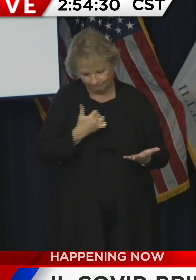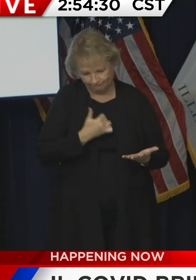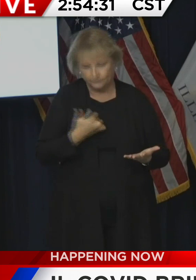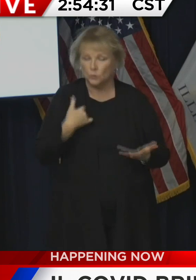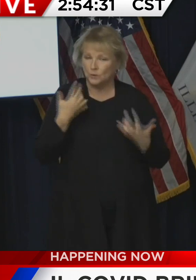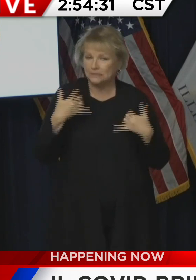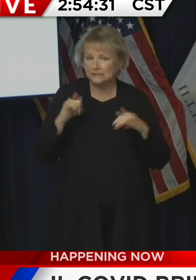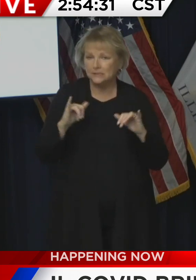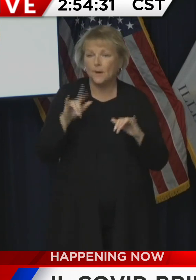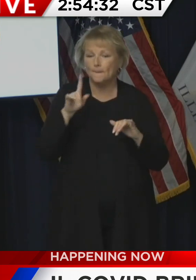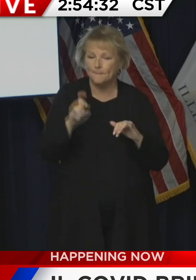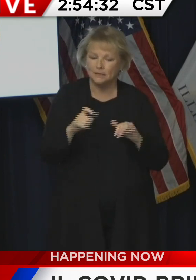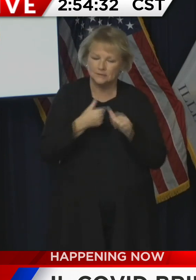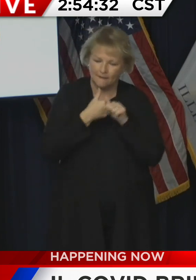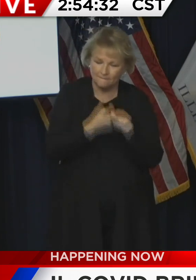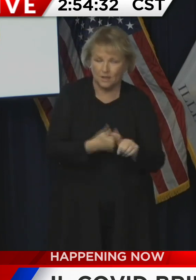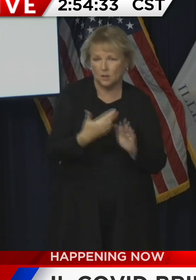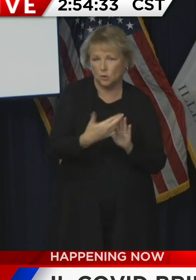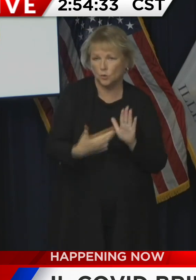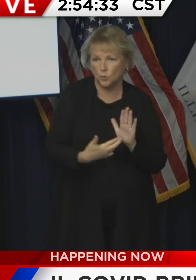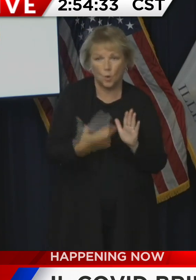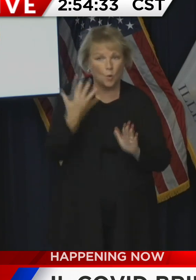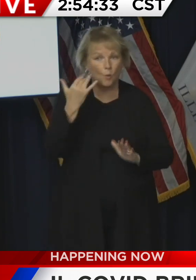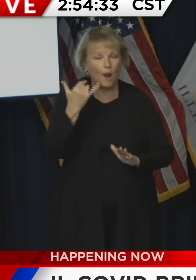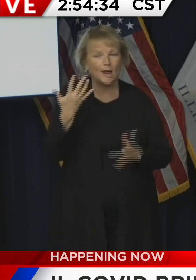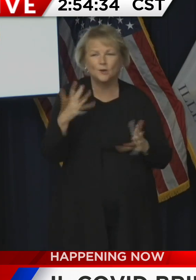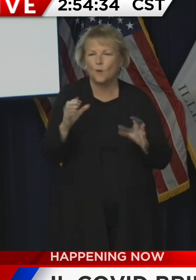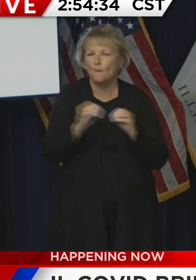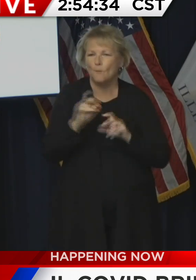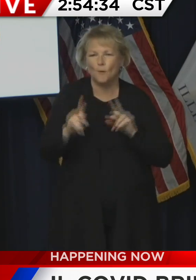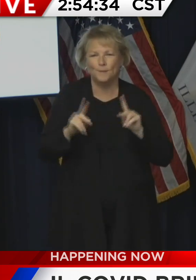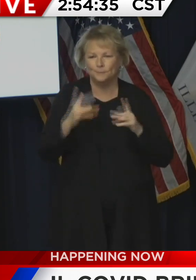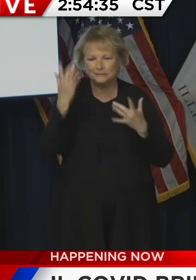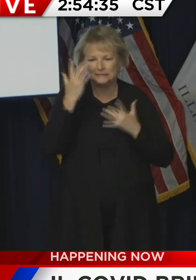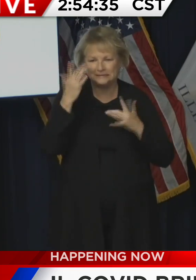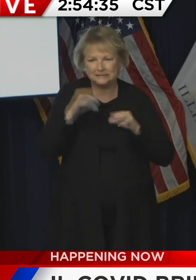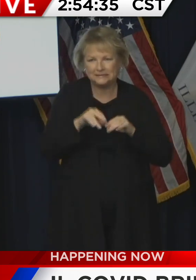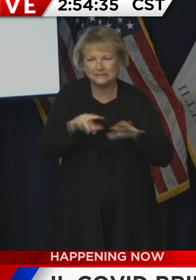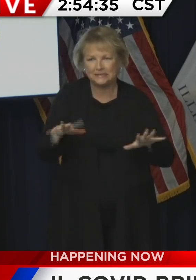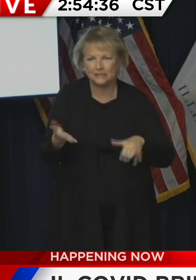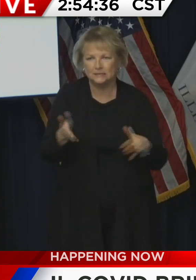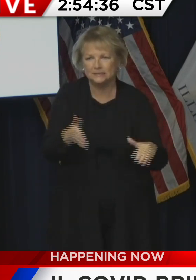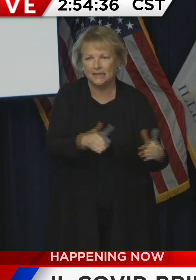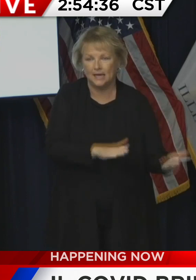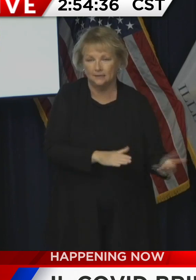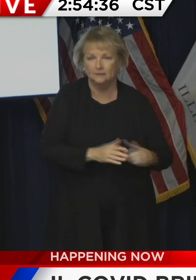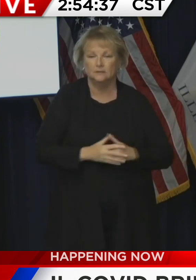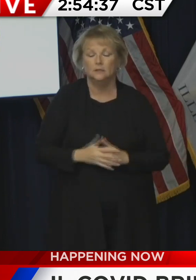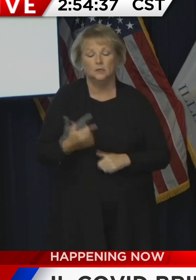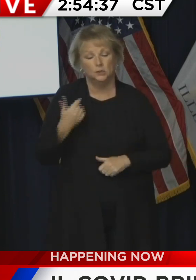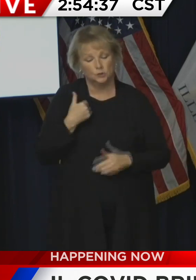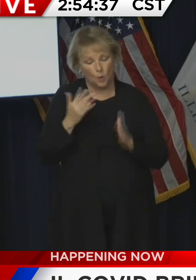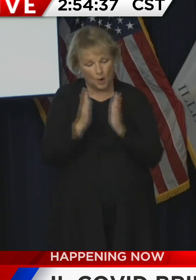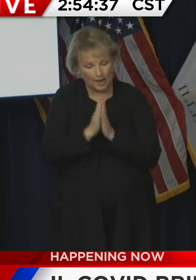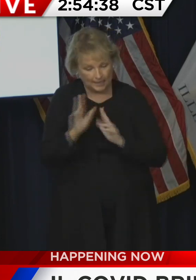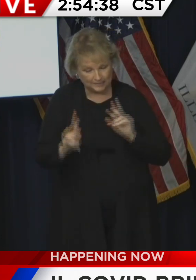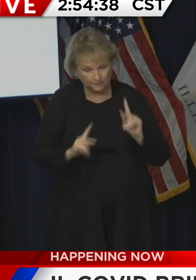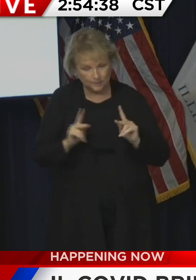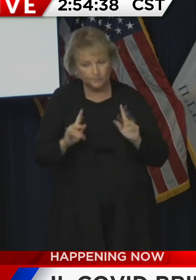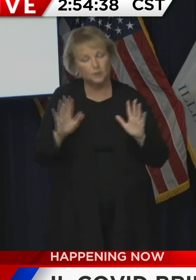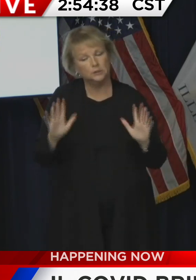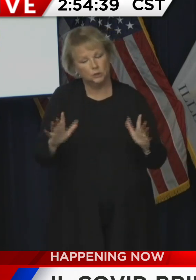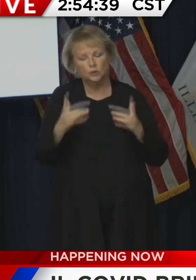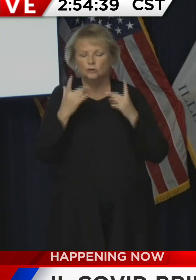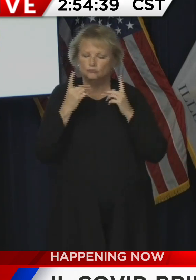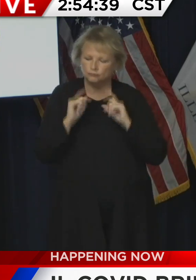still have to live by the rules here because we don't want people to get sick and die. And so I would ask people to try to